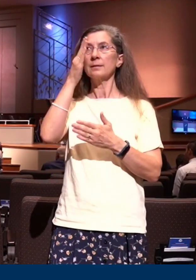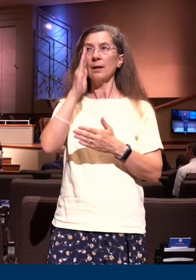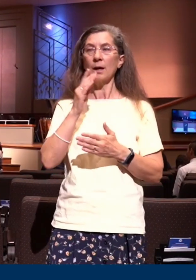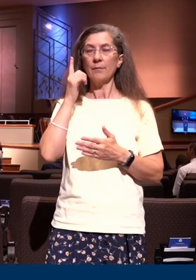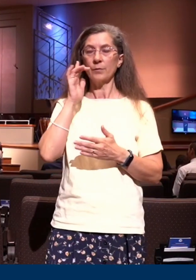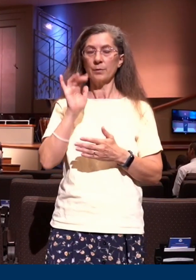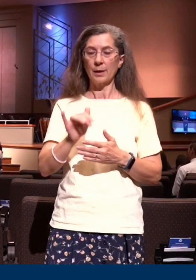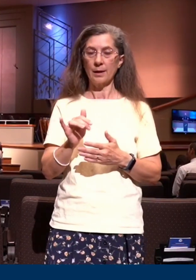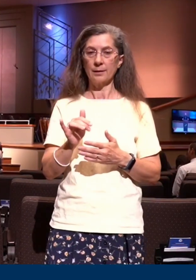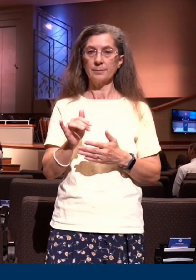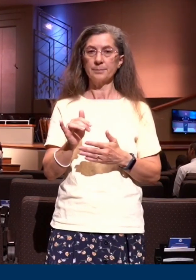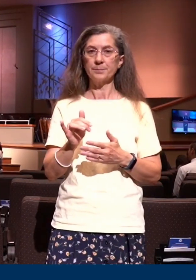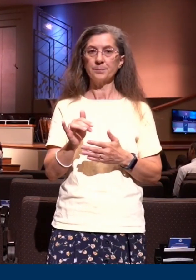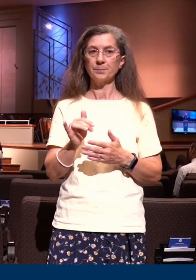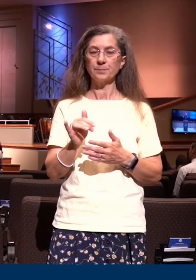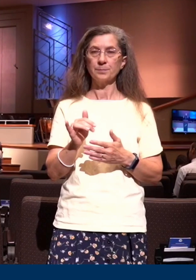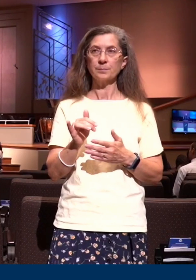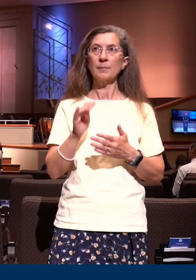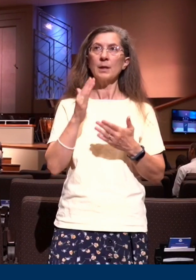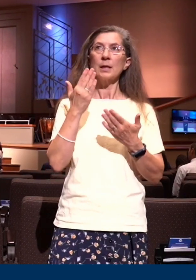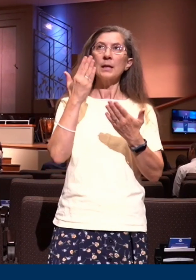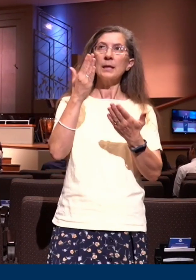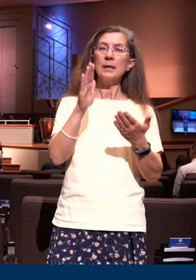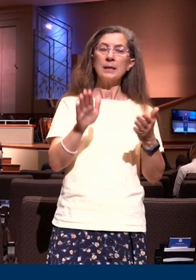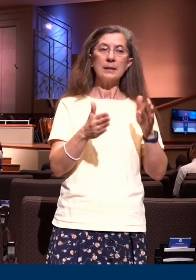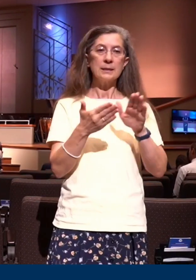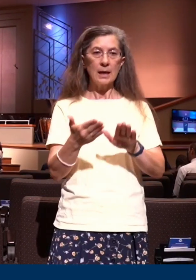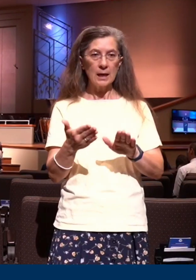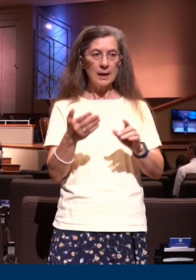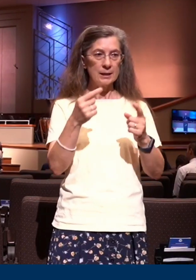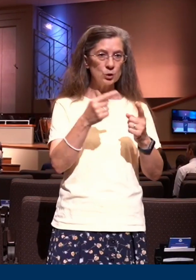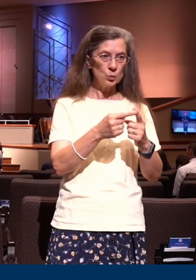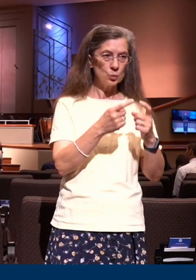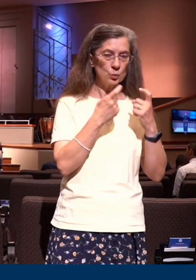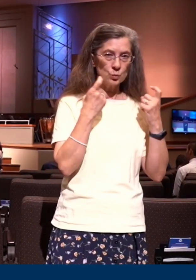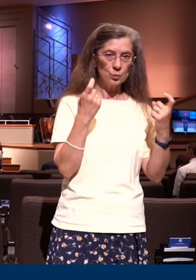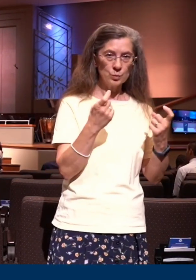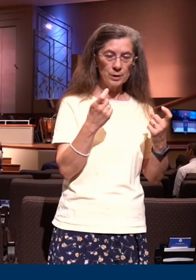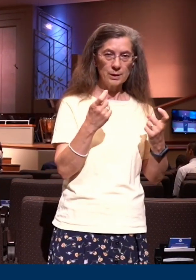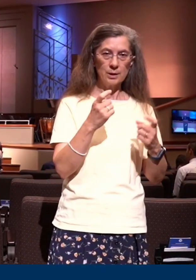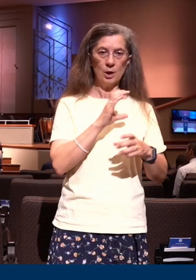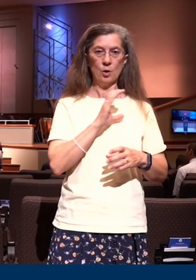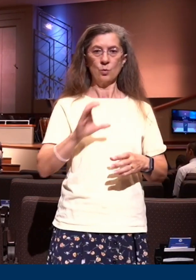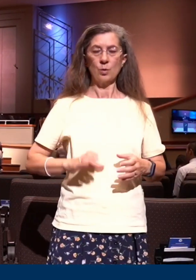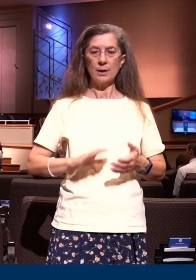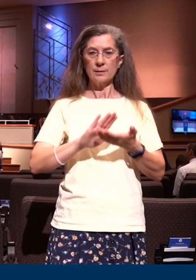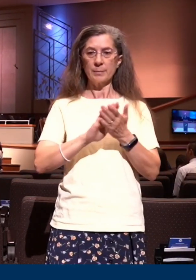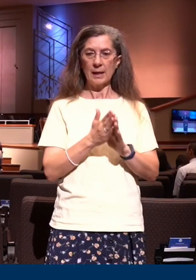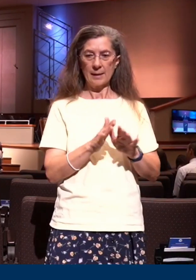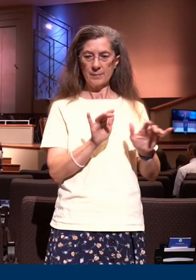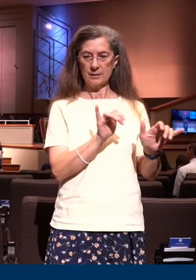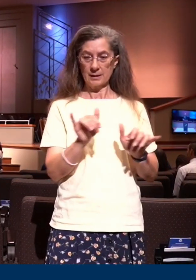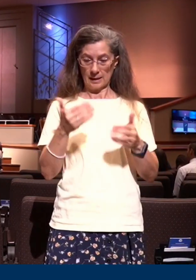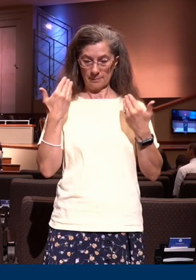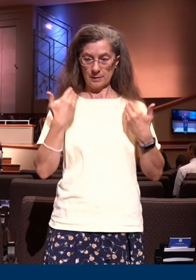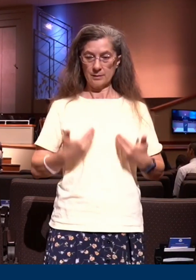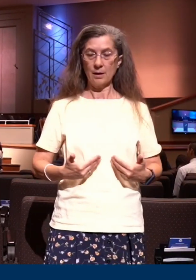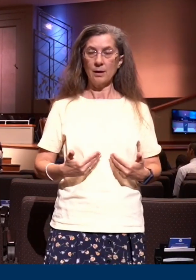Scripture that He died unto sin Christ is made to be what we were the Word became flesh